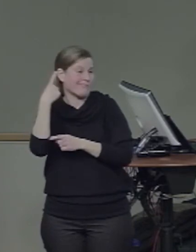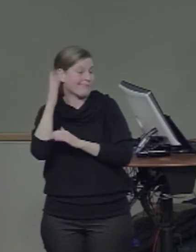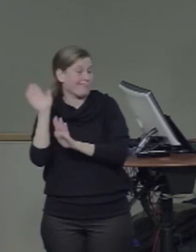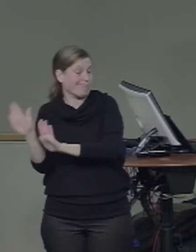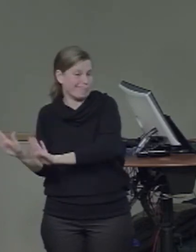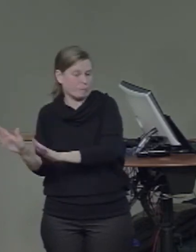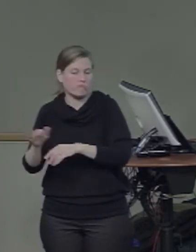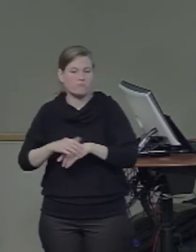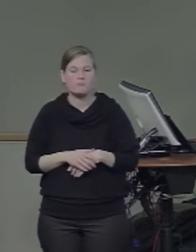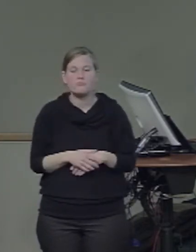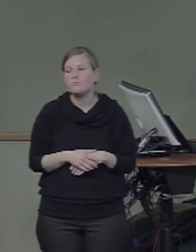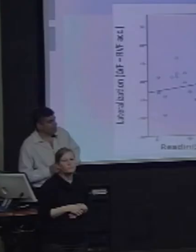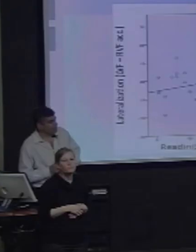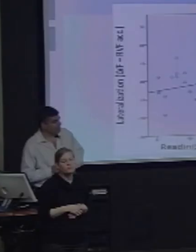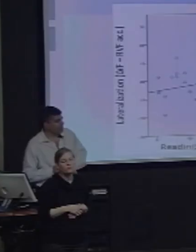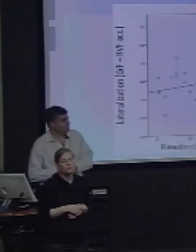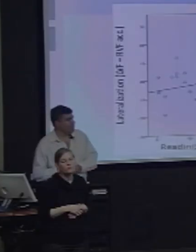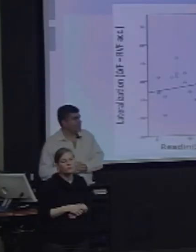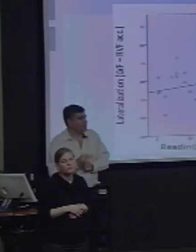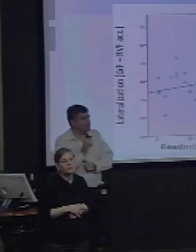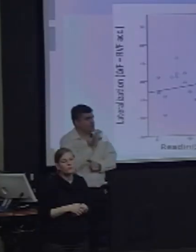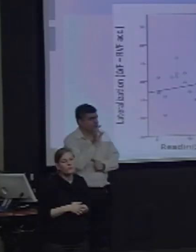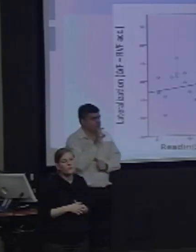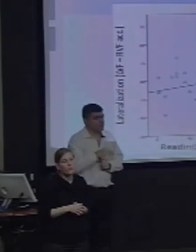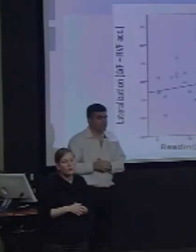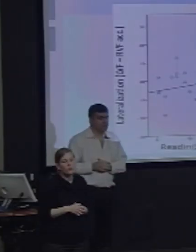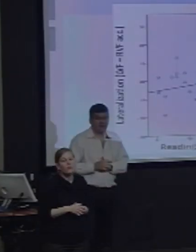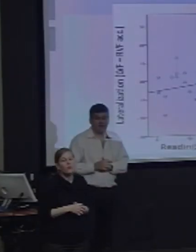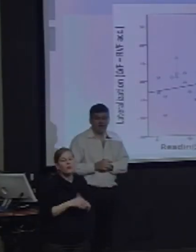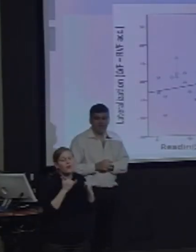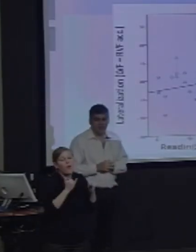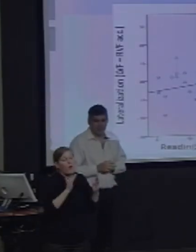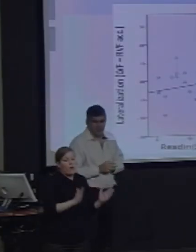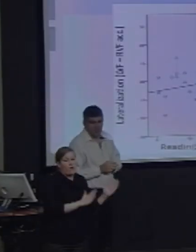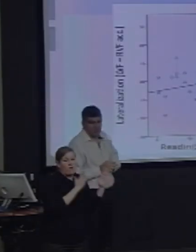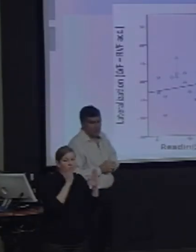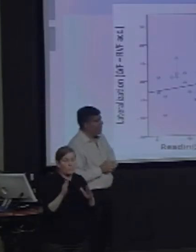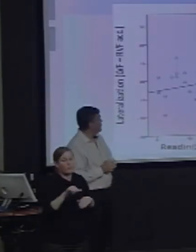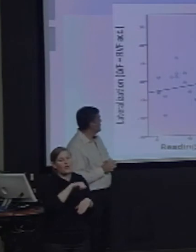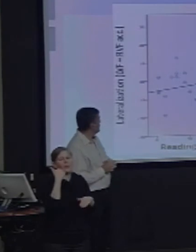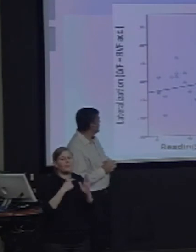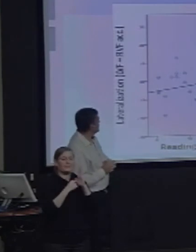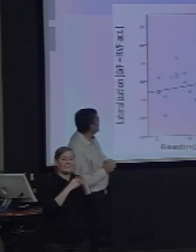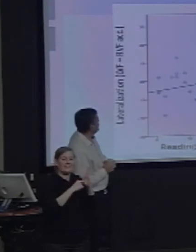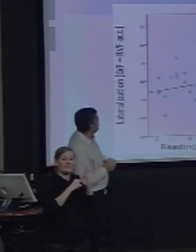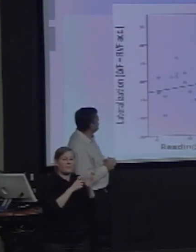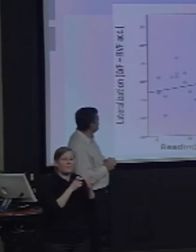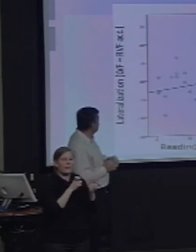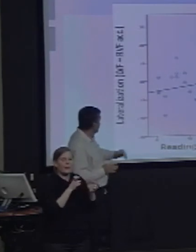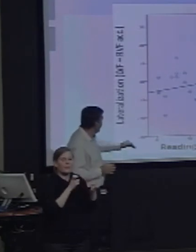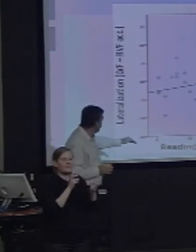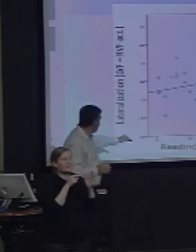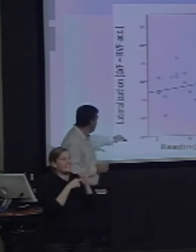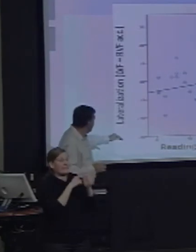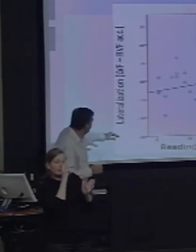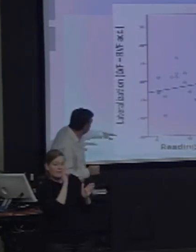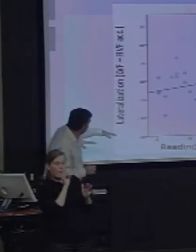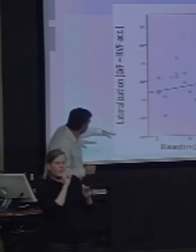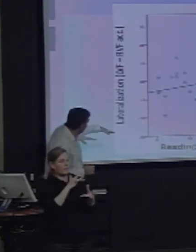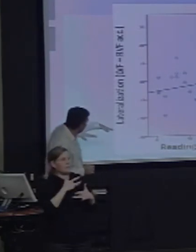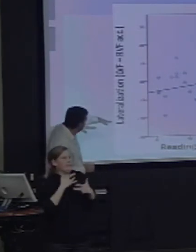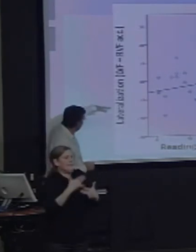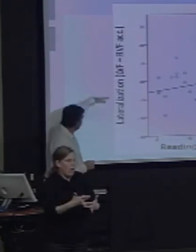Now, we look at one other signature of this relationship, which is you can